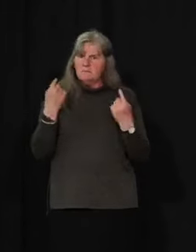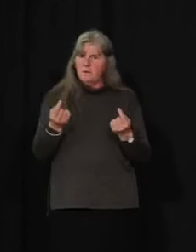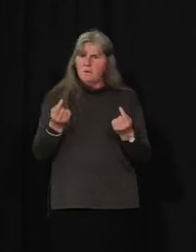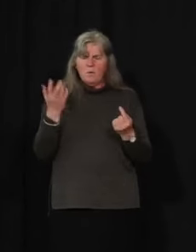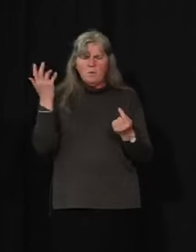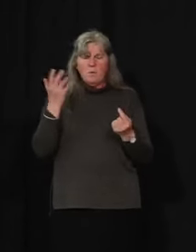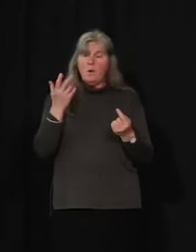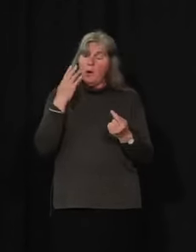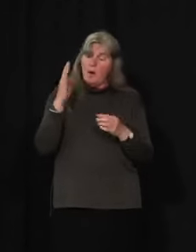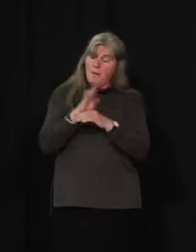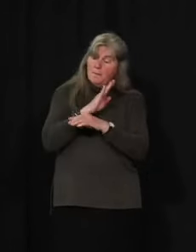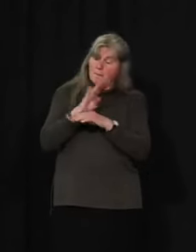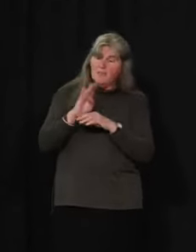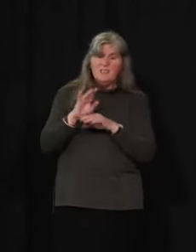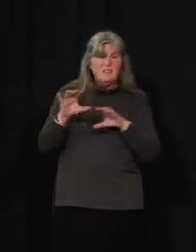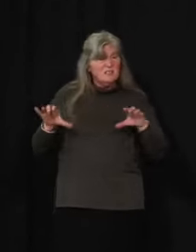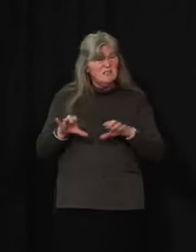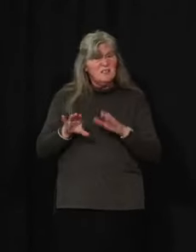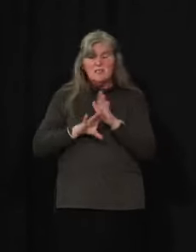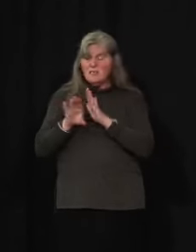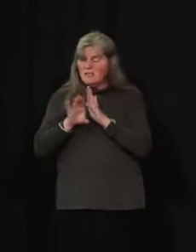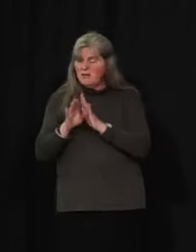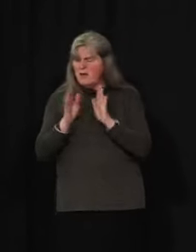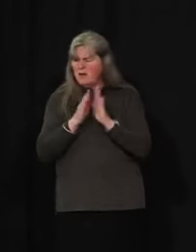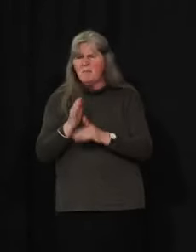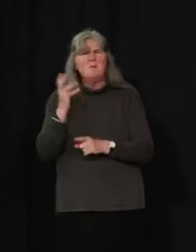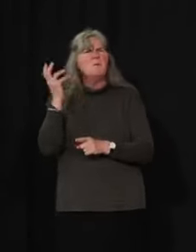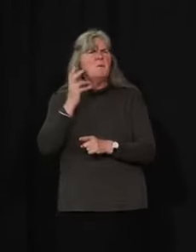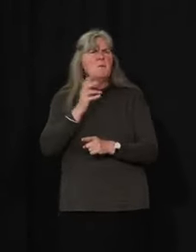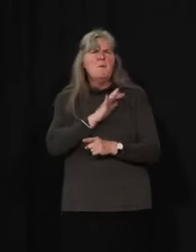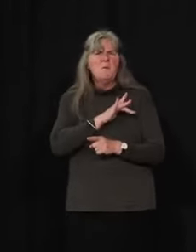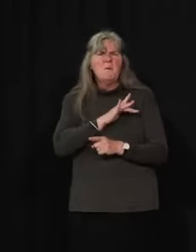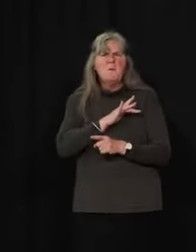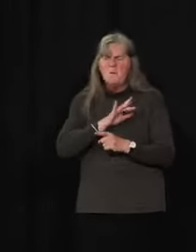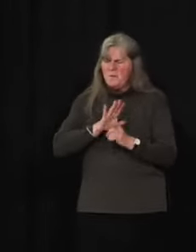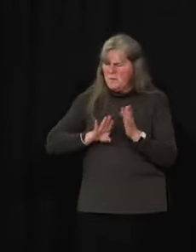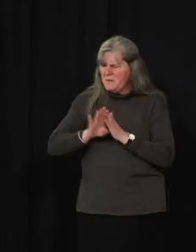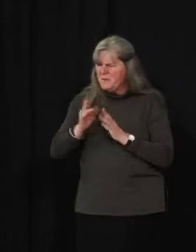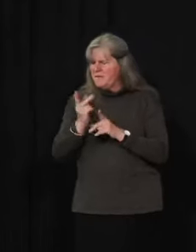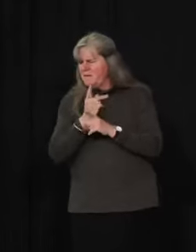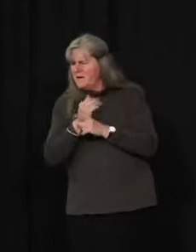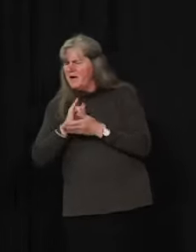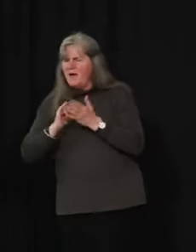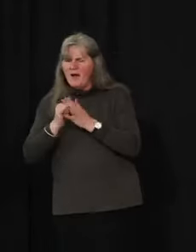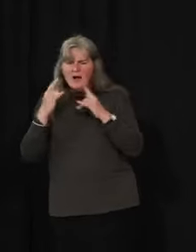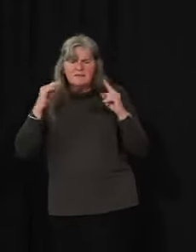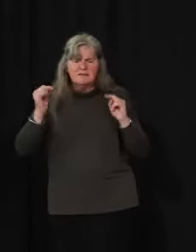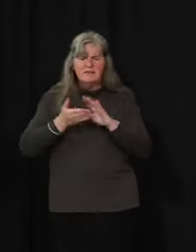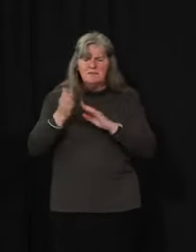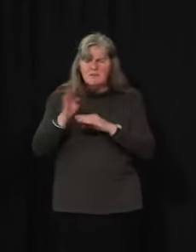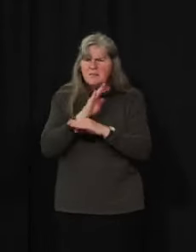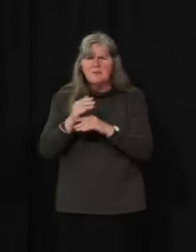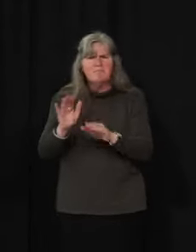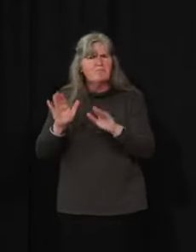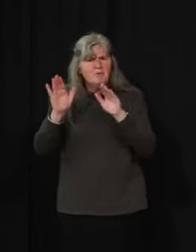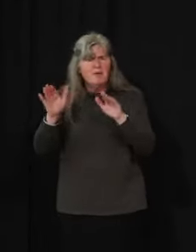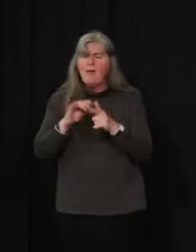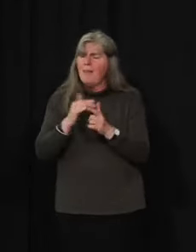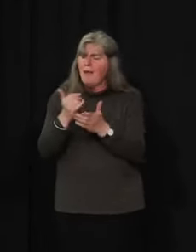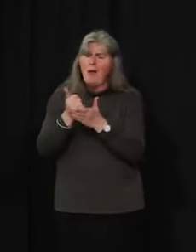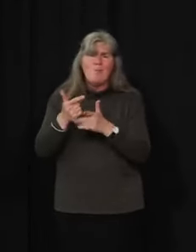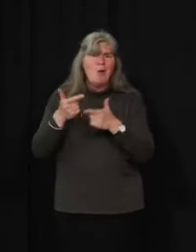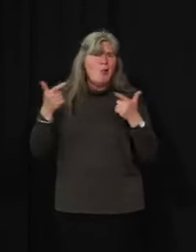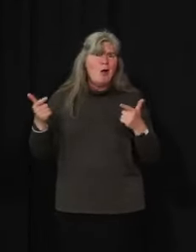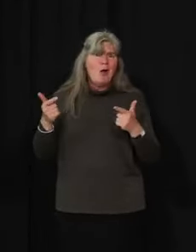businesses and establishments has been just extraordinary, and that work is what's going to keep us out of trouble